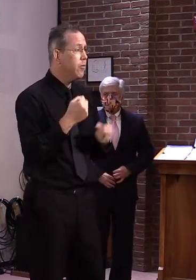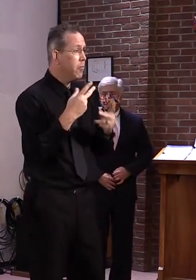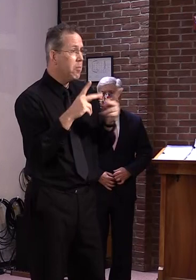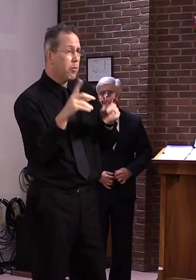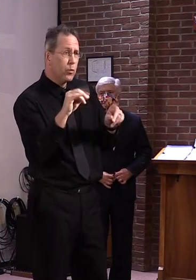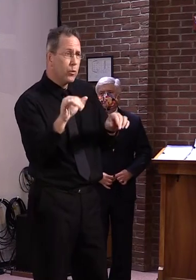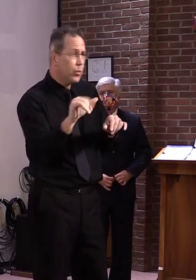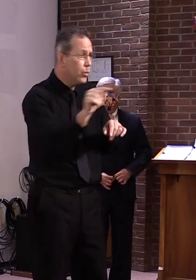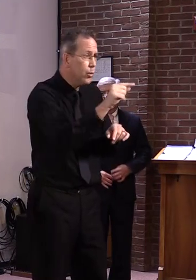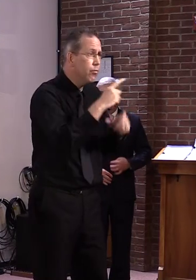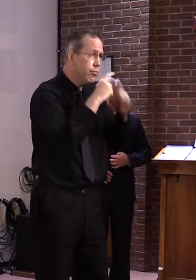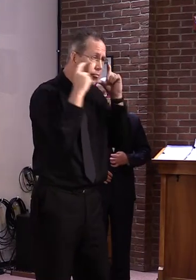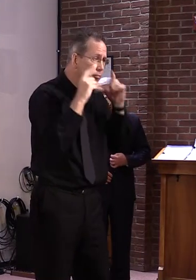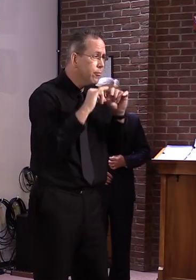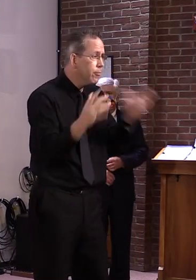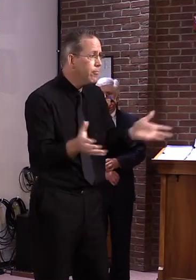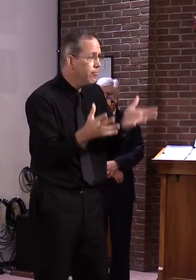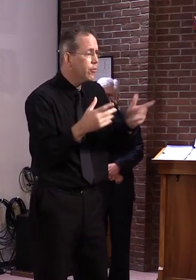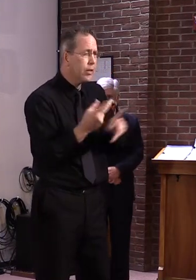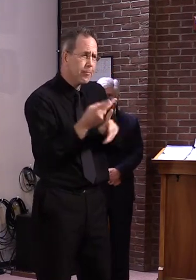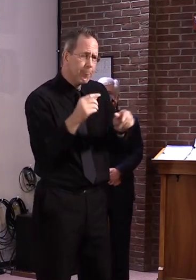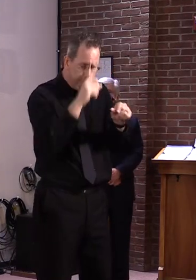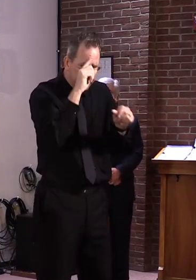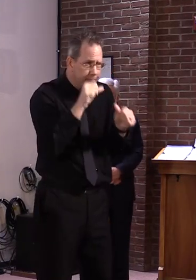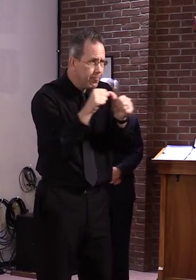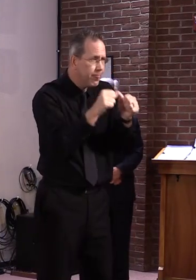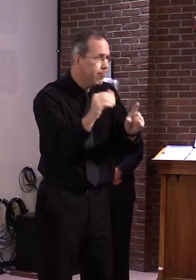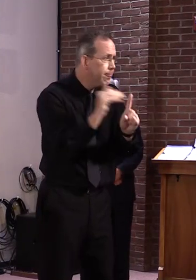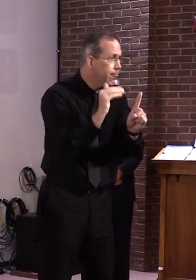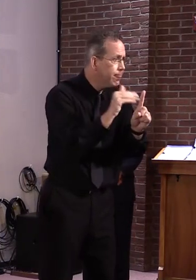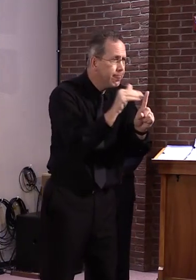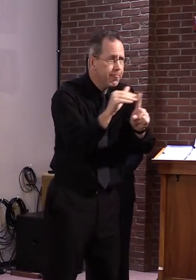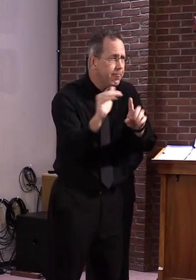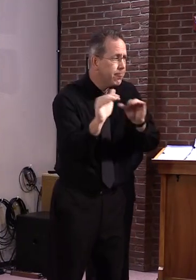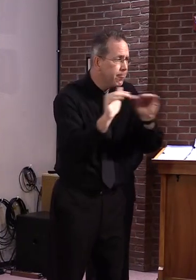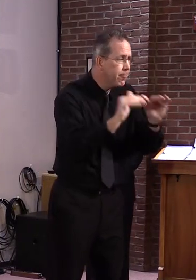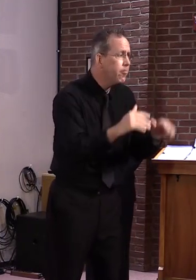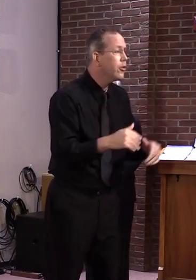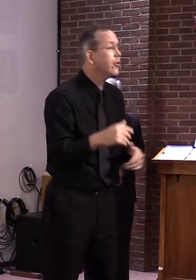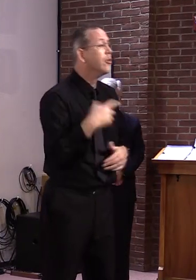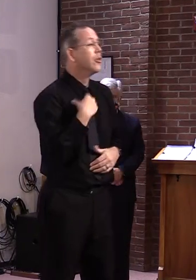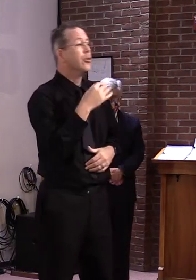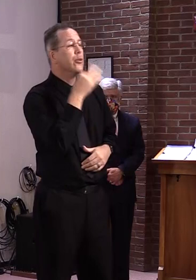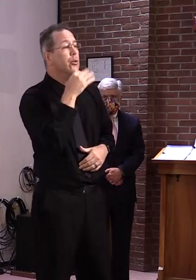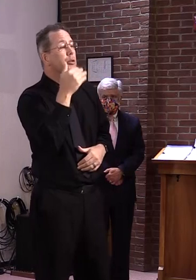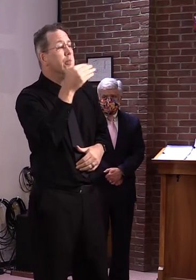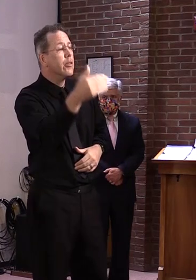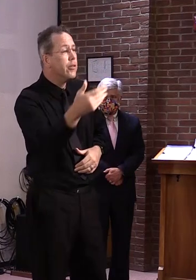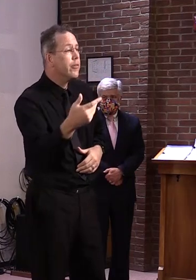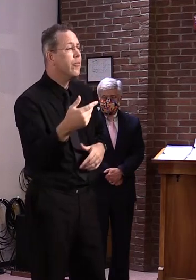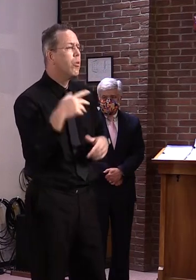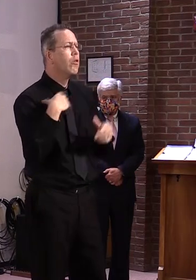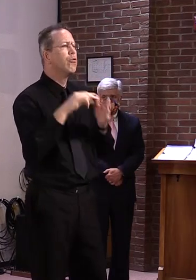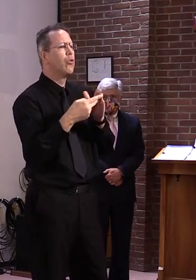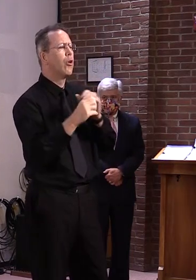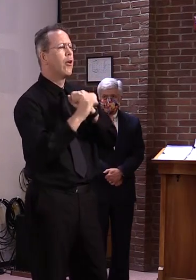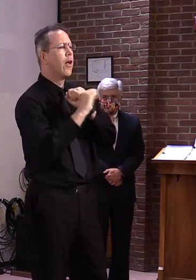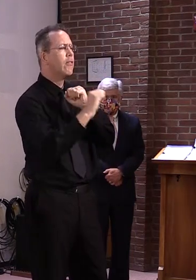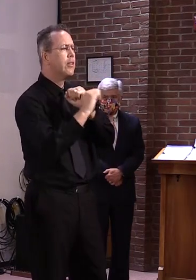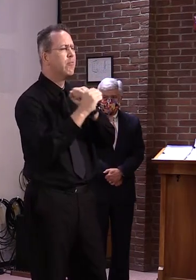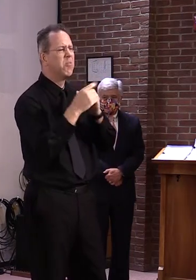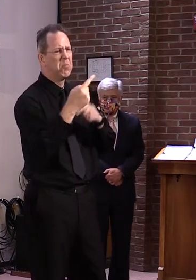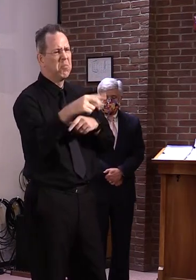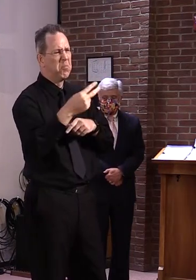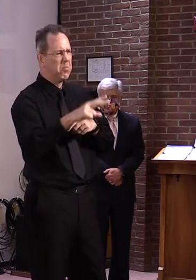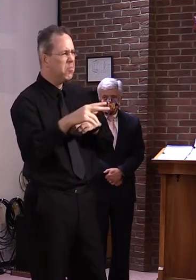keep this effort up. We'll be engaging in a campaign here in the next weeks to come.